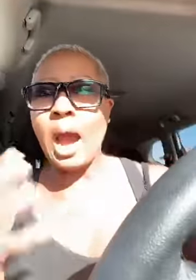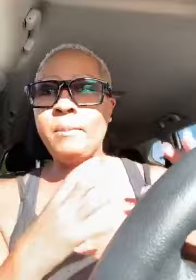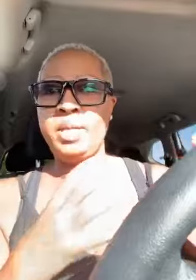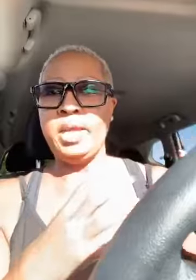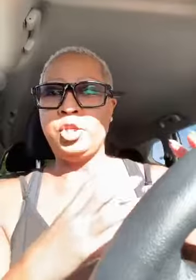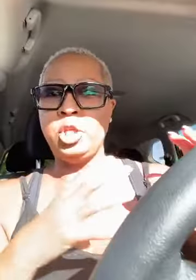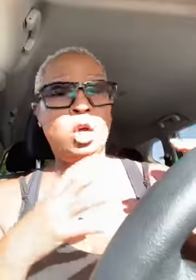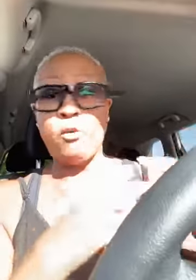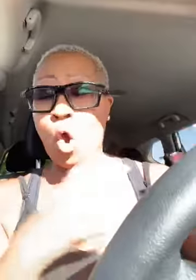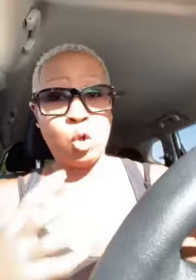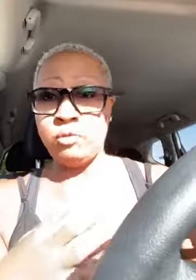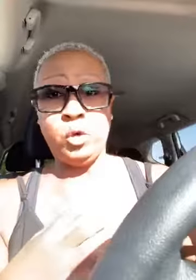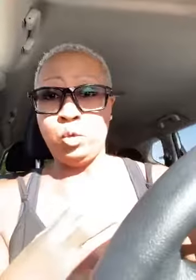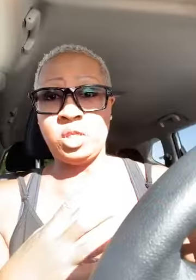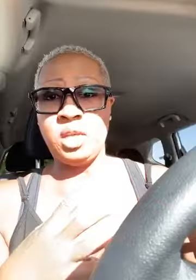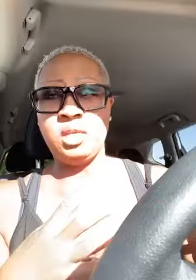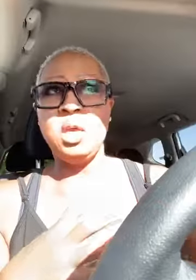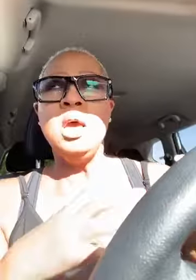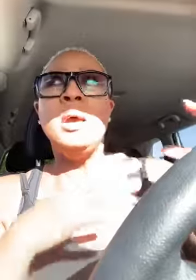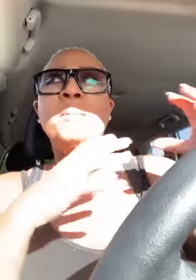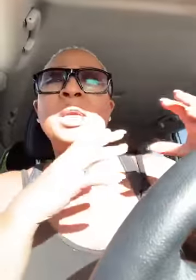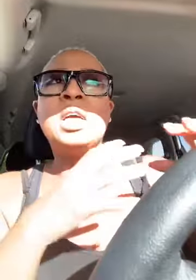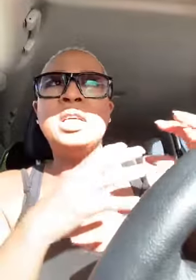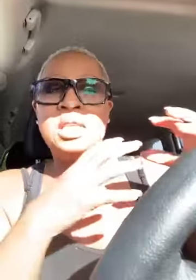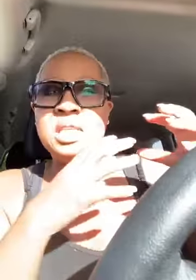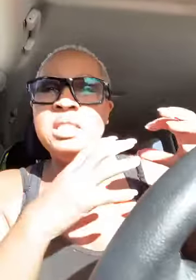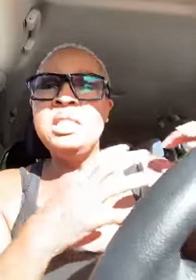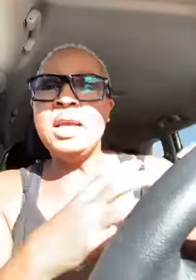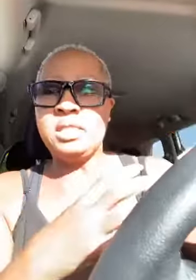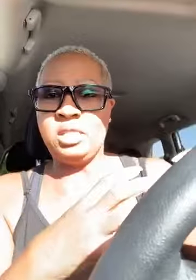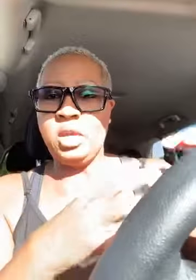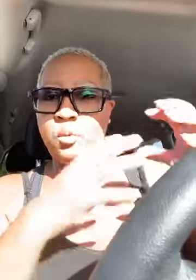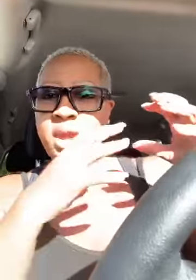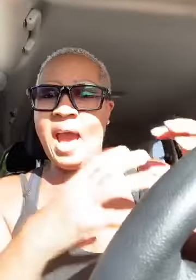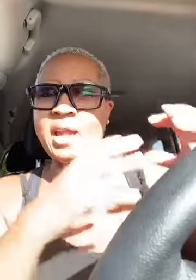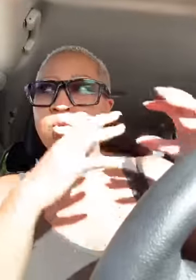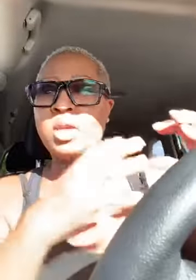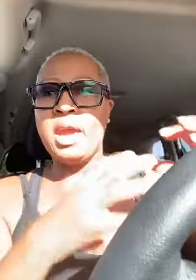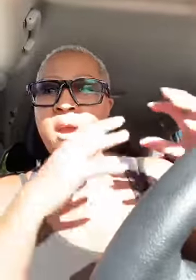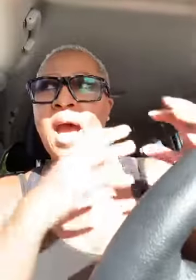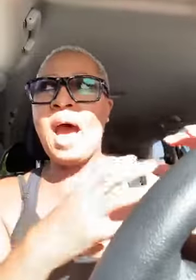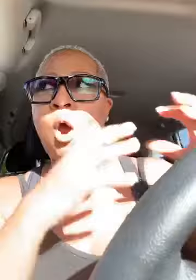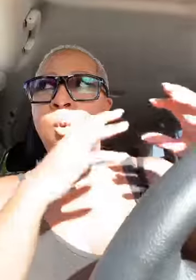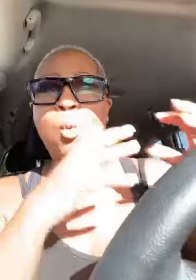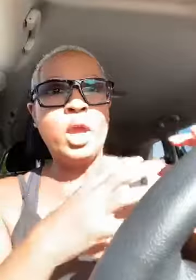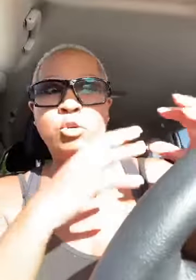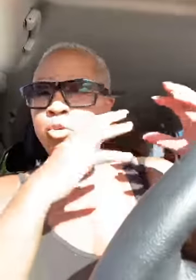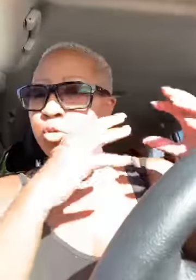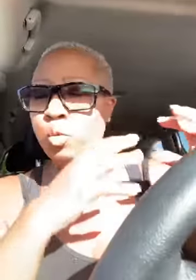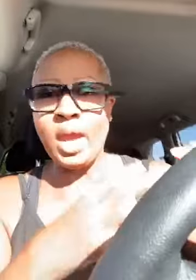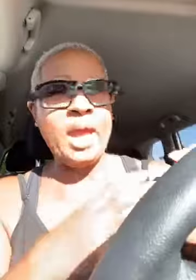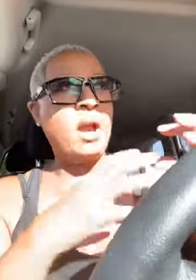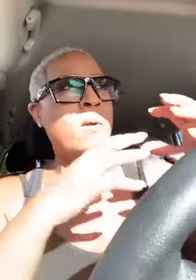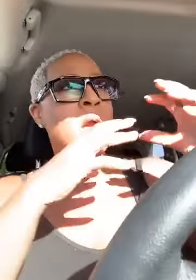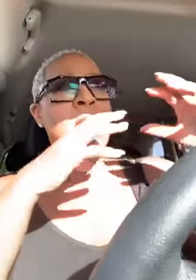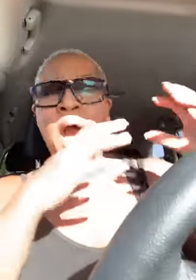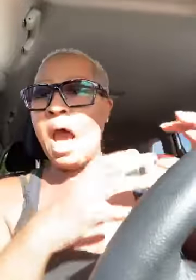combination of all of those things because it is necessary i don't care how well you do hair how